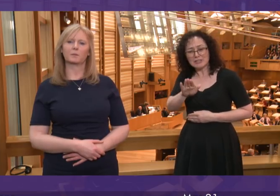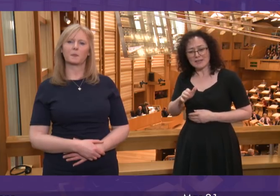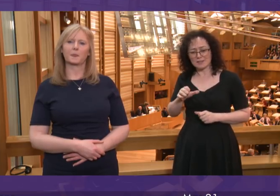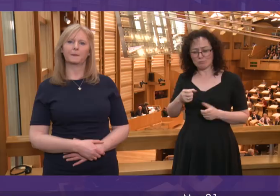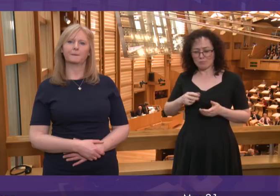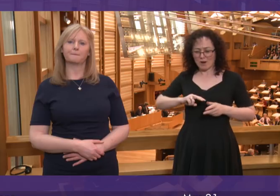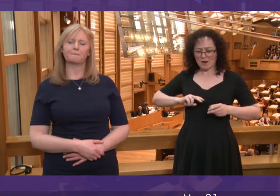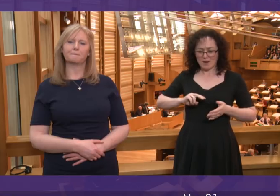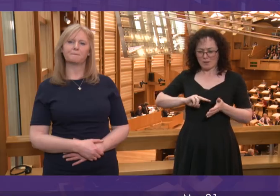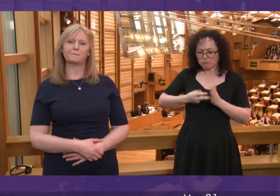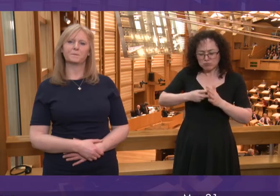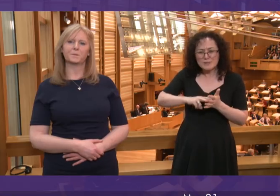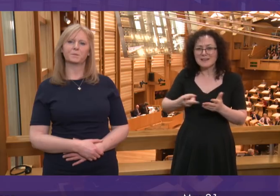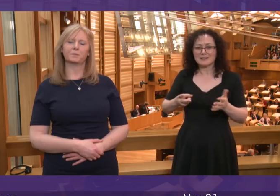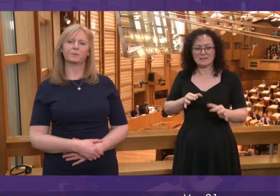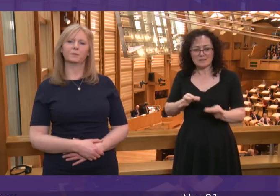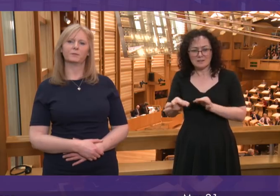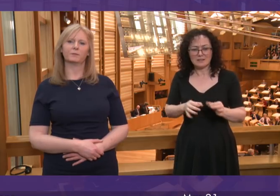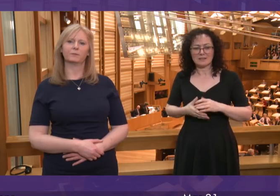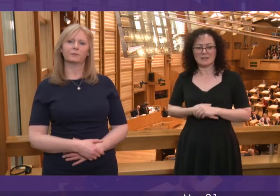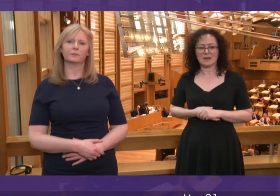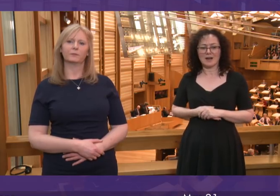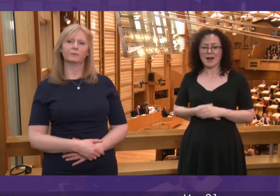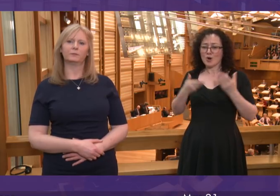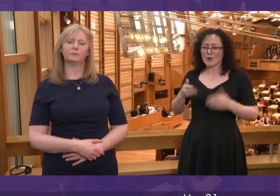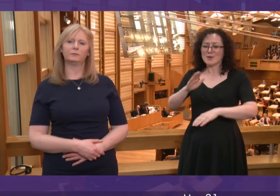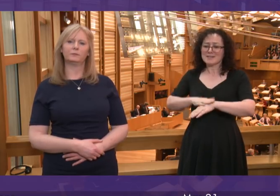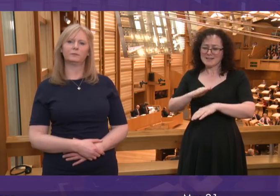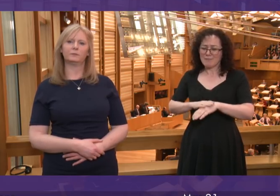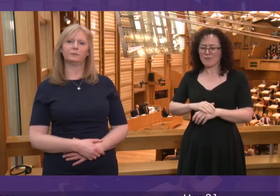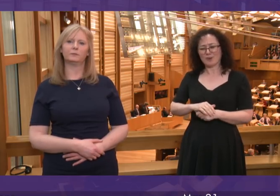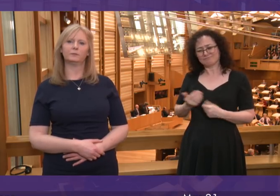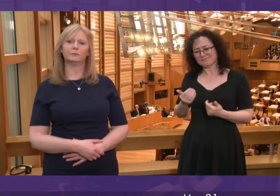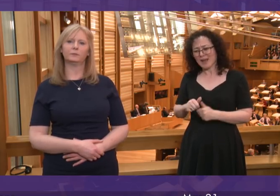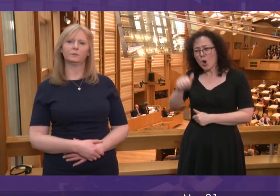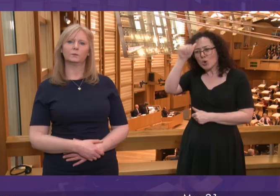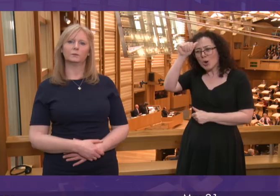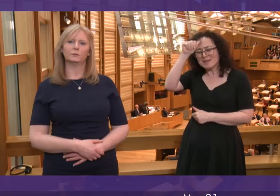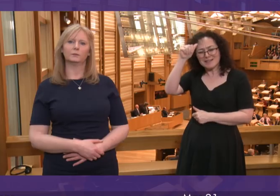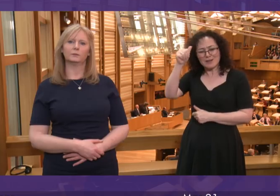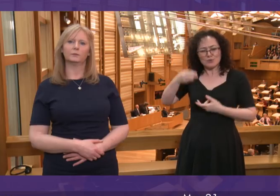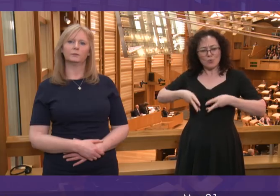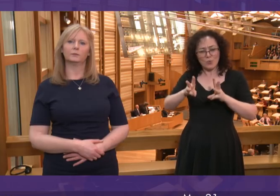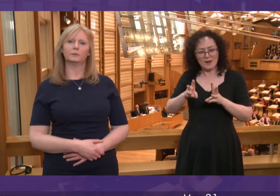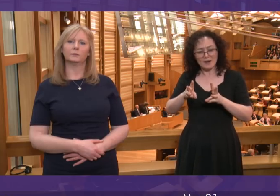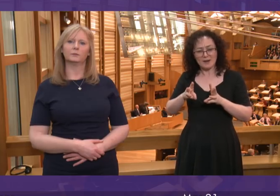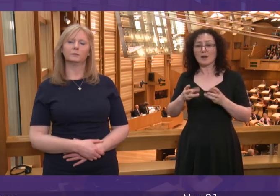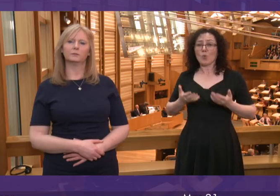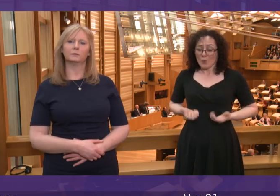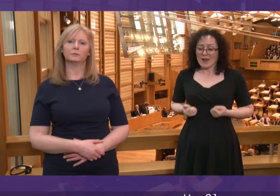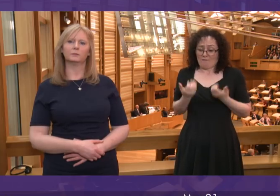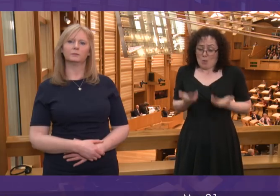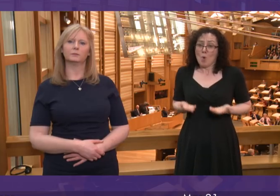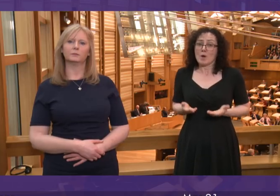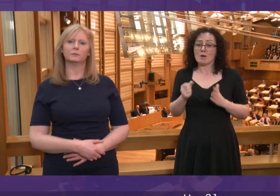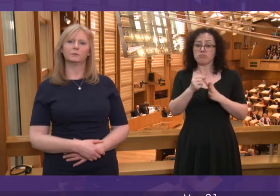left, isn't it time for a common sense approach? Common sense where we have a Prime Minister who